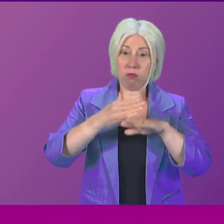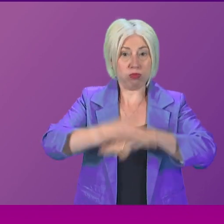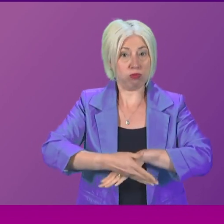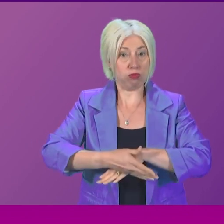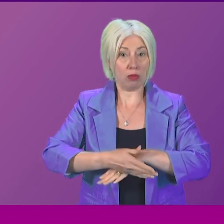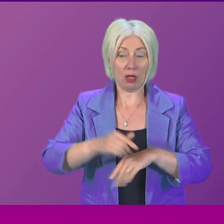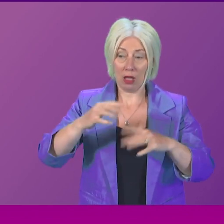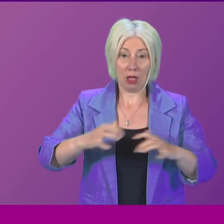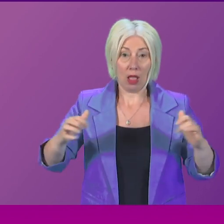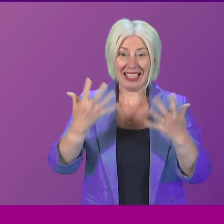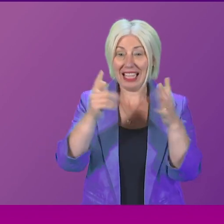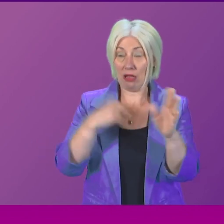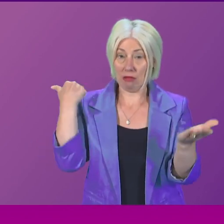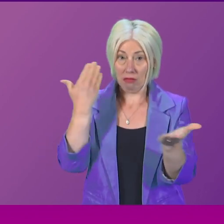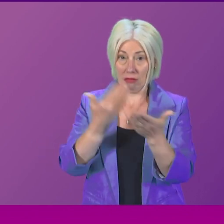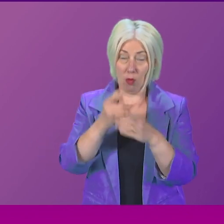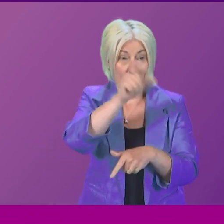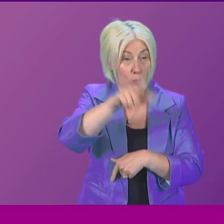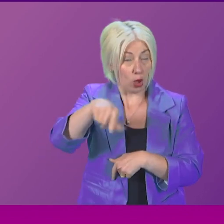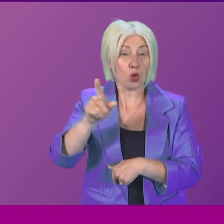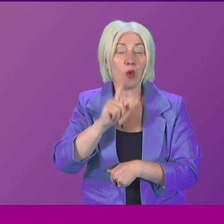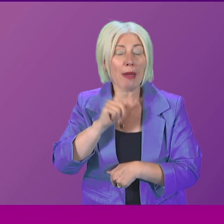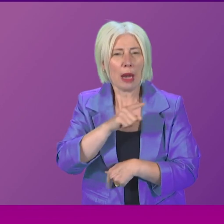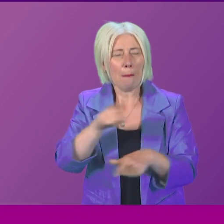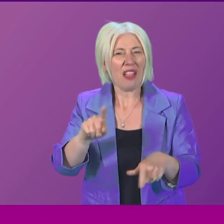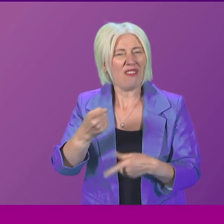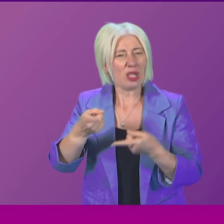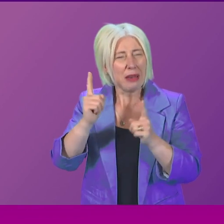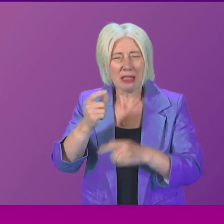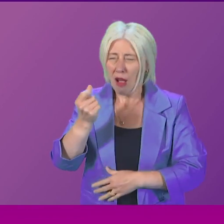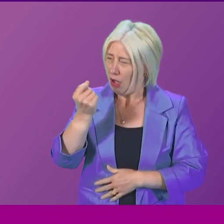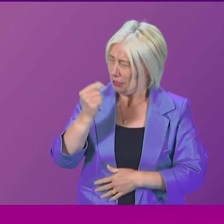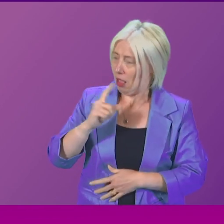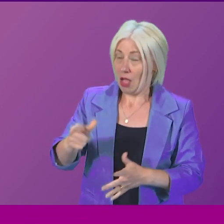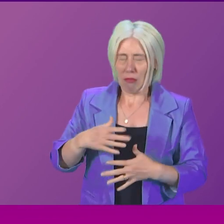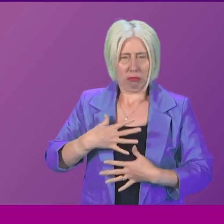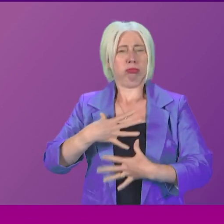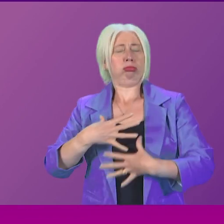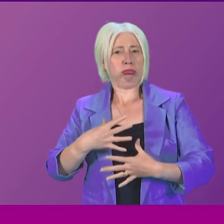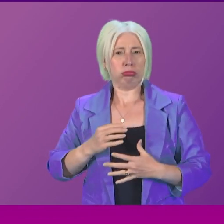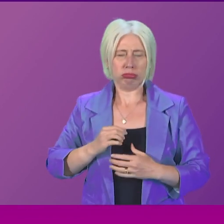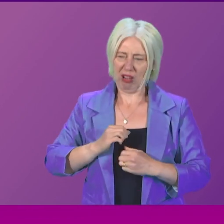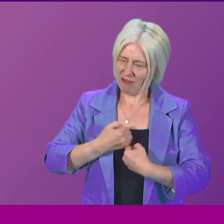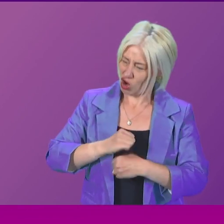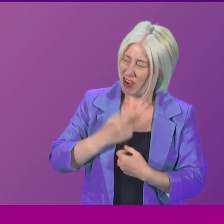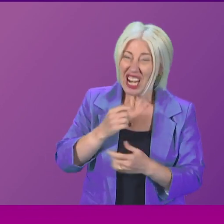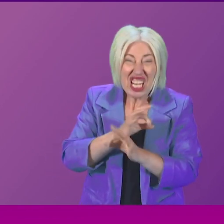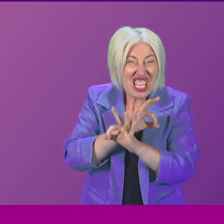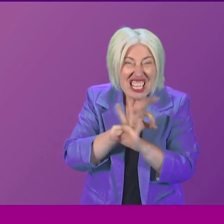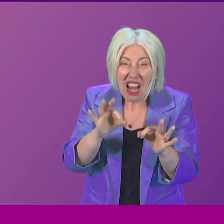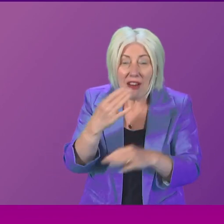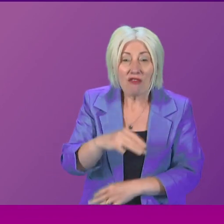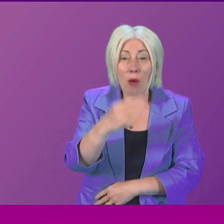done over the last decade with these women. Does he understand their dismay and frustration that none of